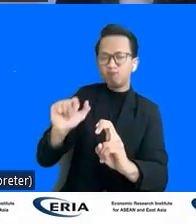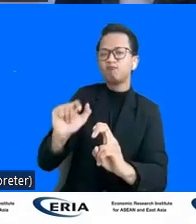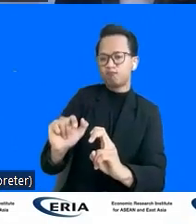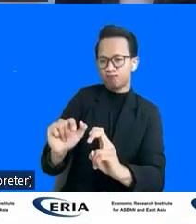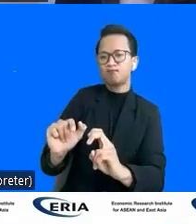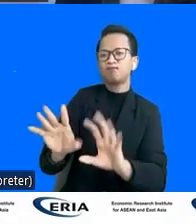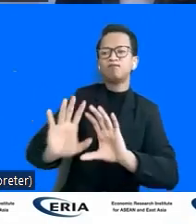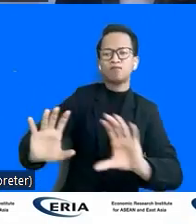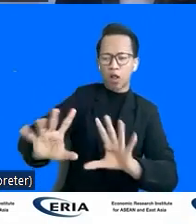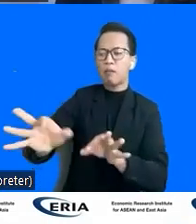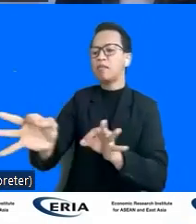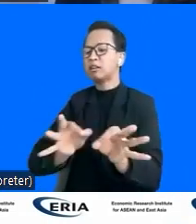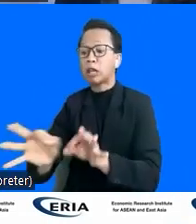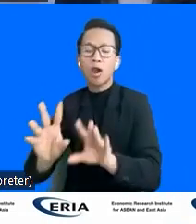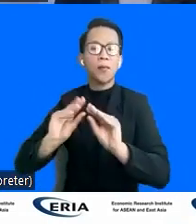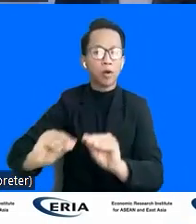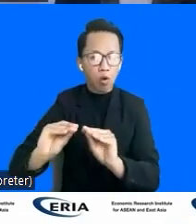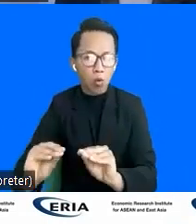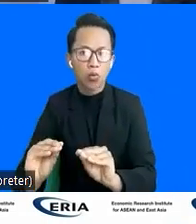facilitate inclusive education.